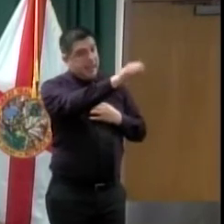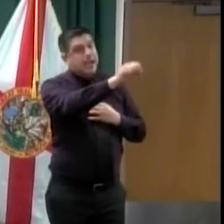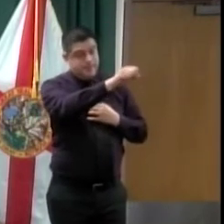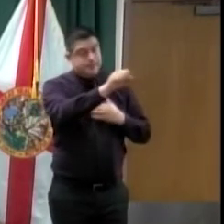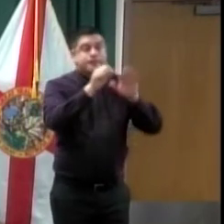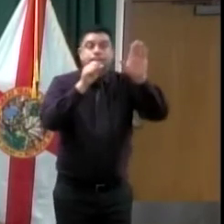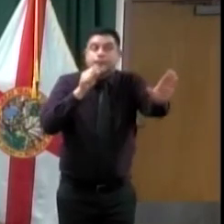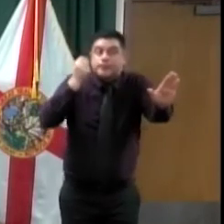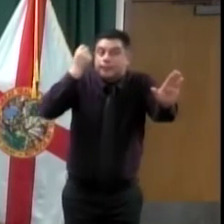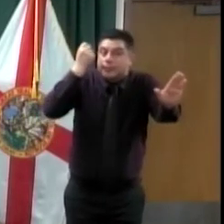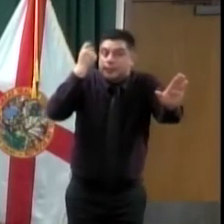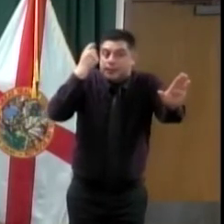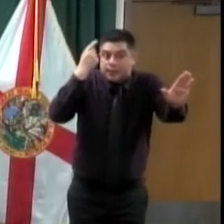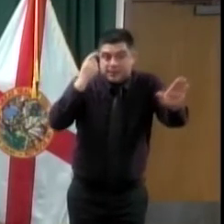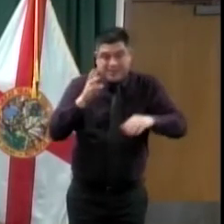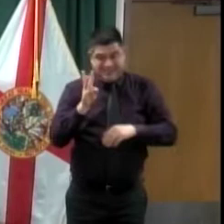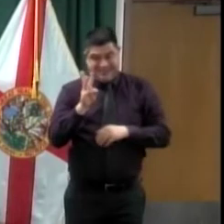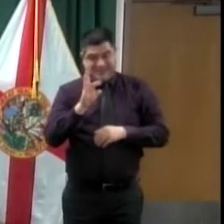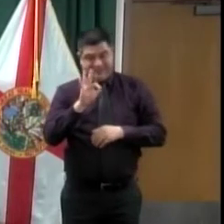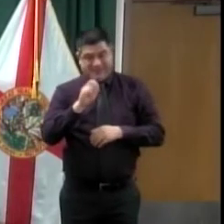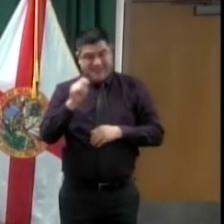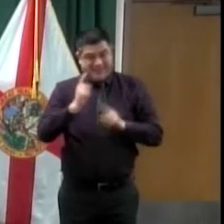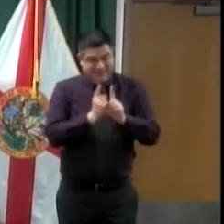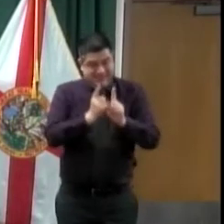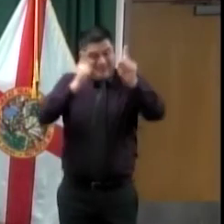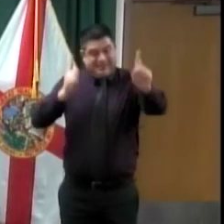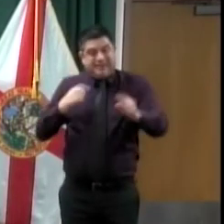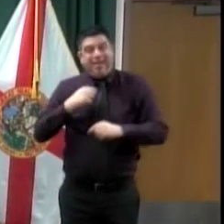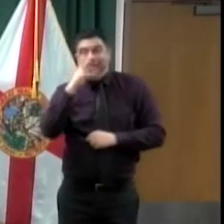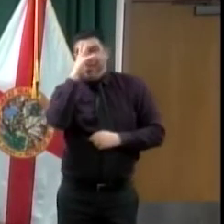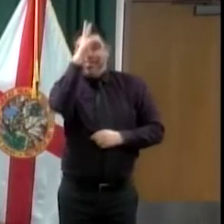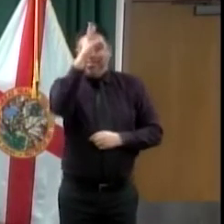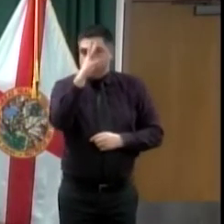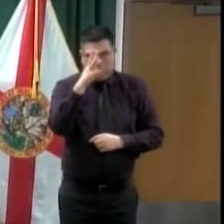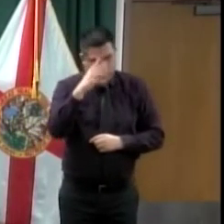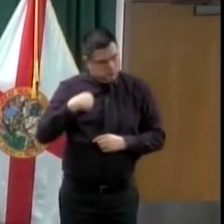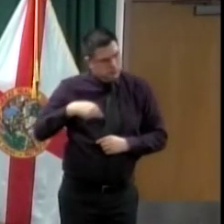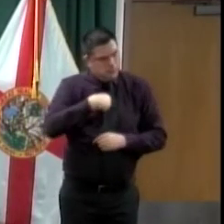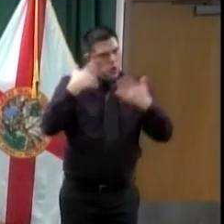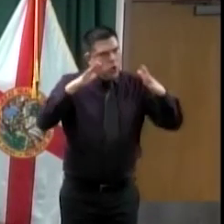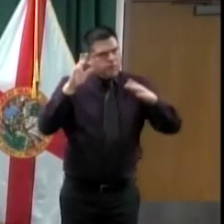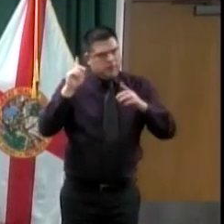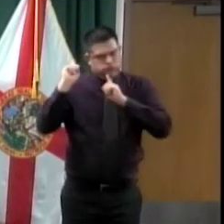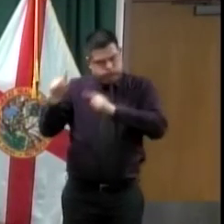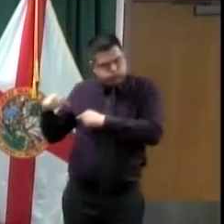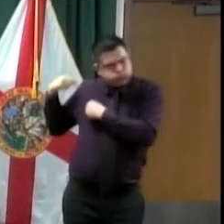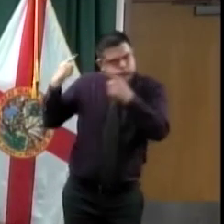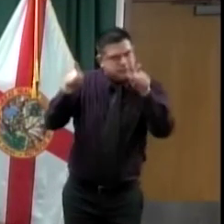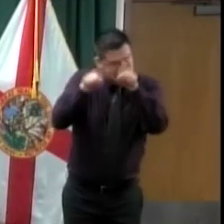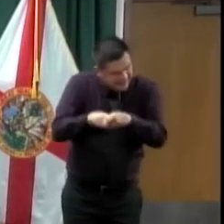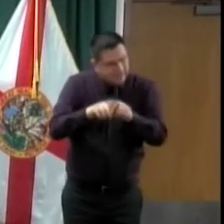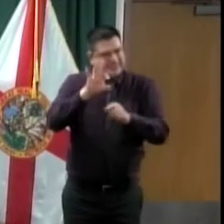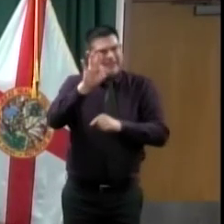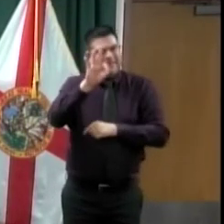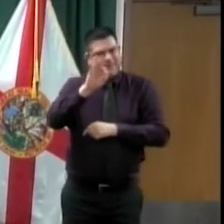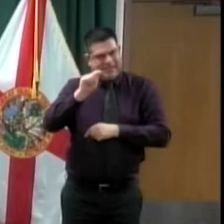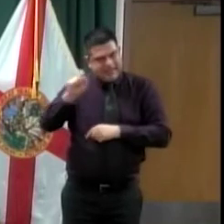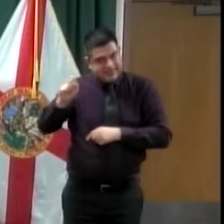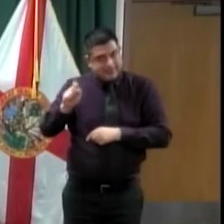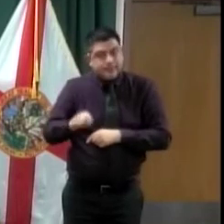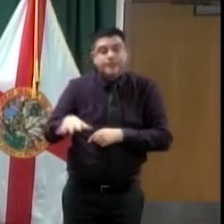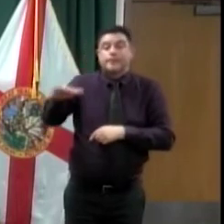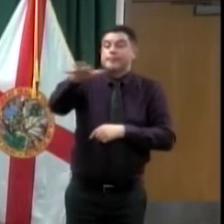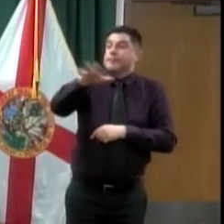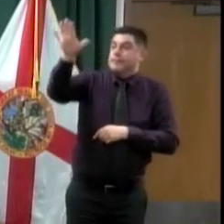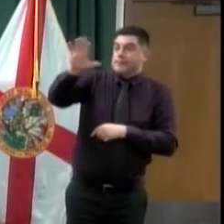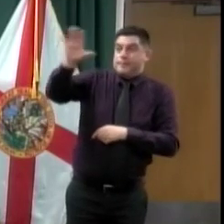around since we started talking about COVID-19 and got reports from Asia. So we absolutely, the